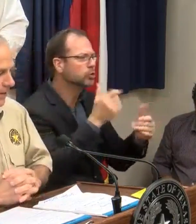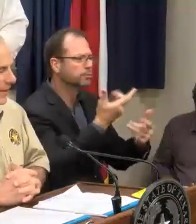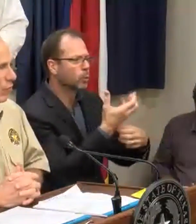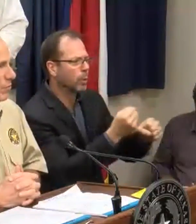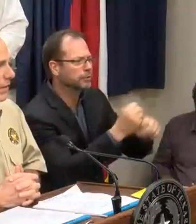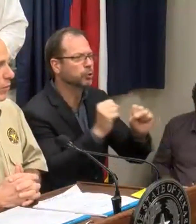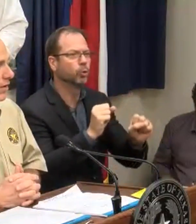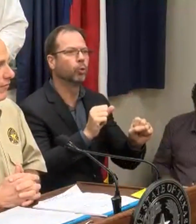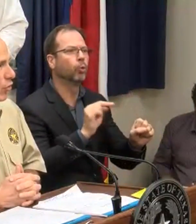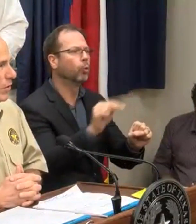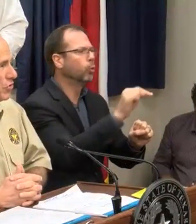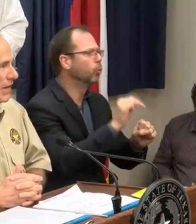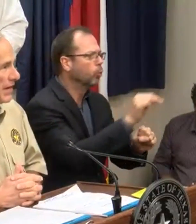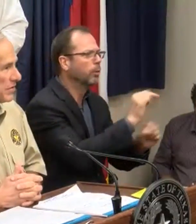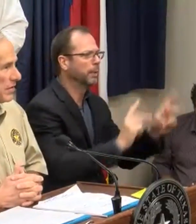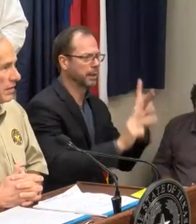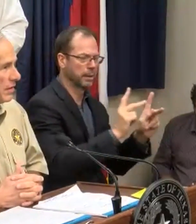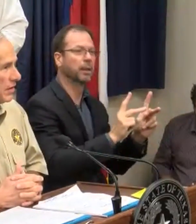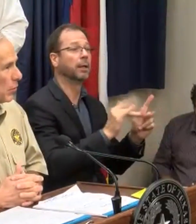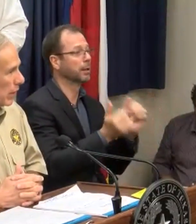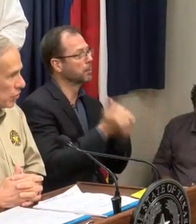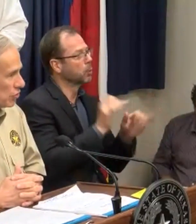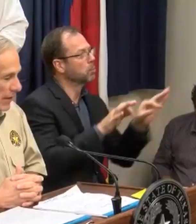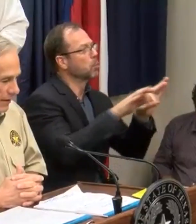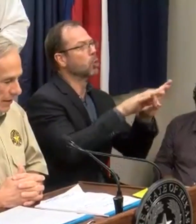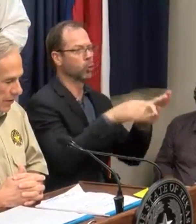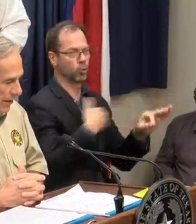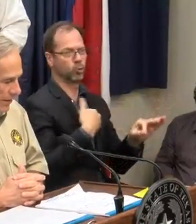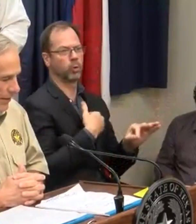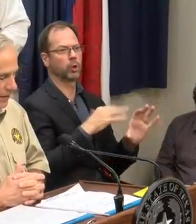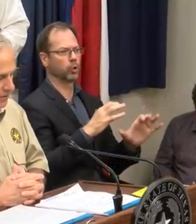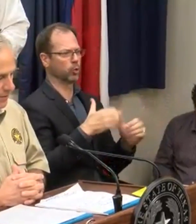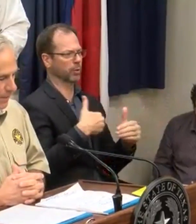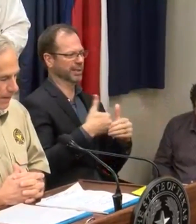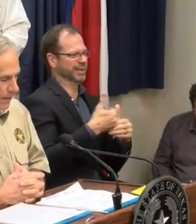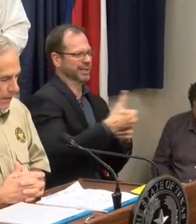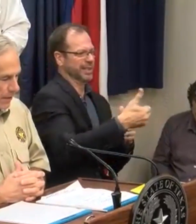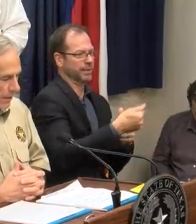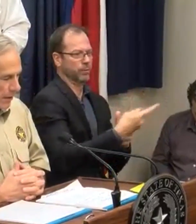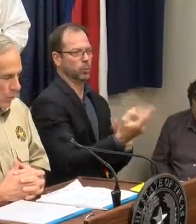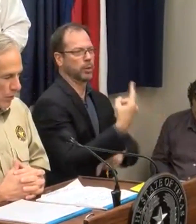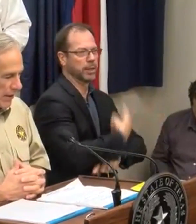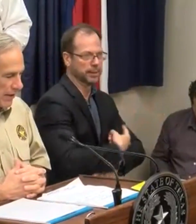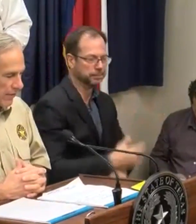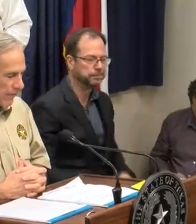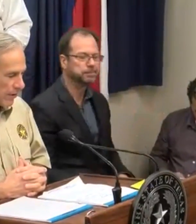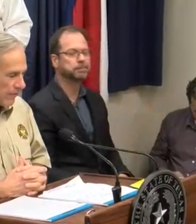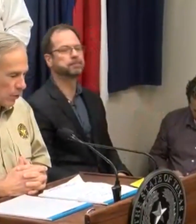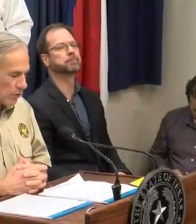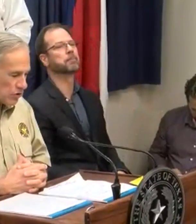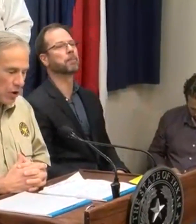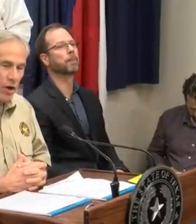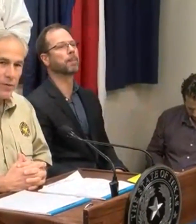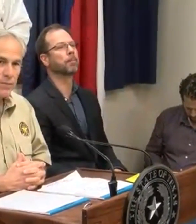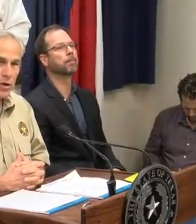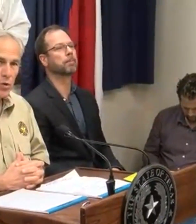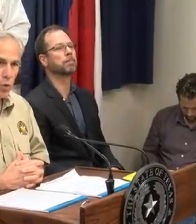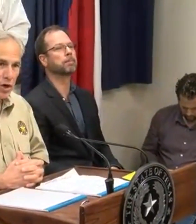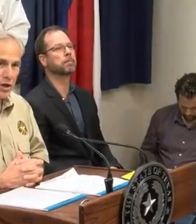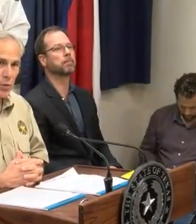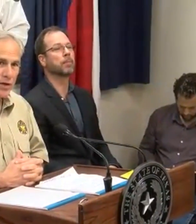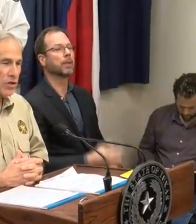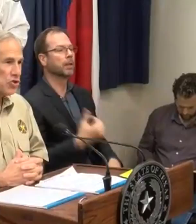And that will be one of the foremost tasks that we undertake in the coming days. We have focused on